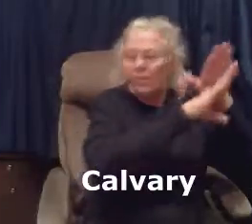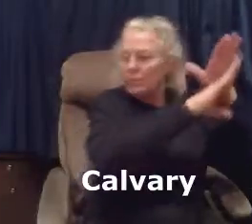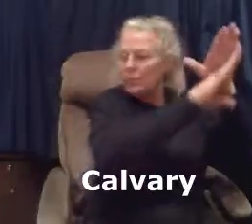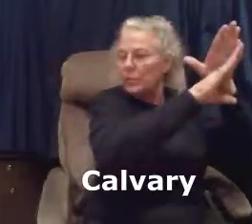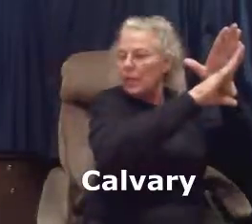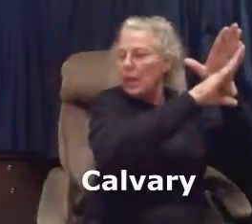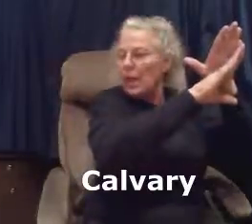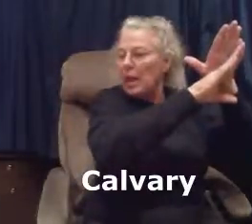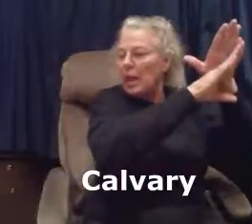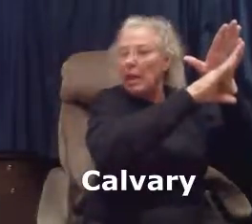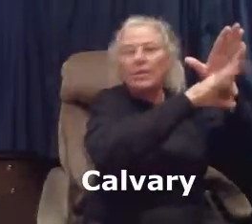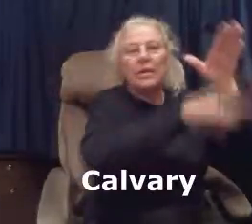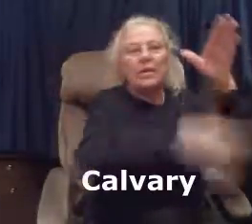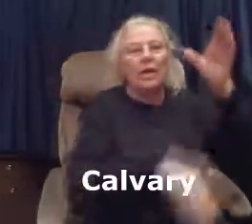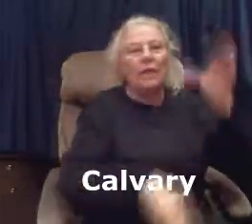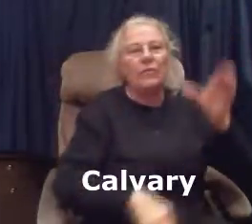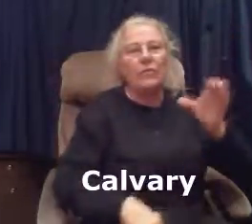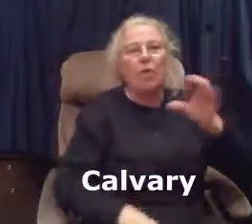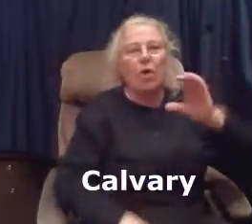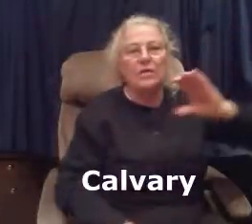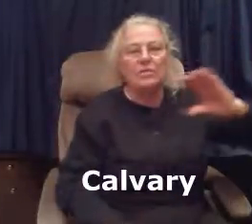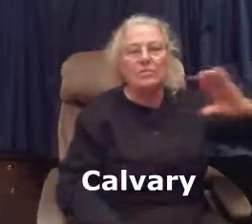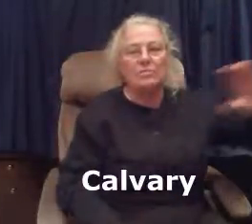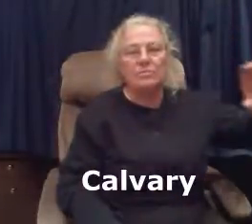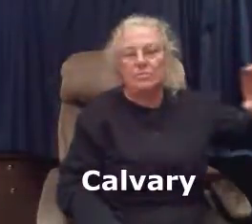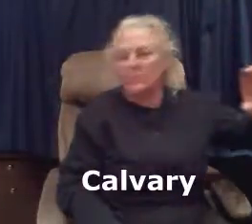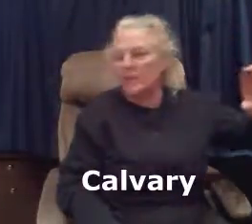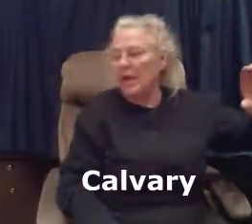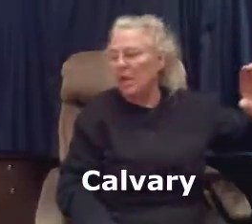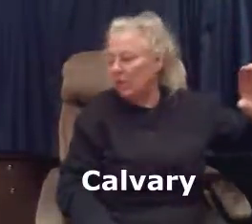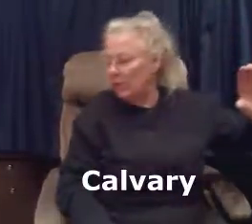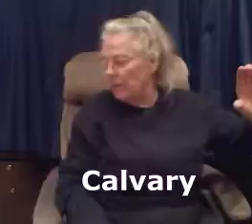of the cross. Calvary. Okay.